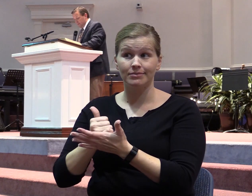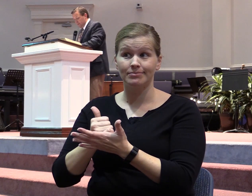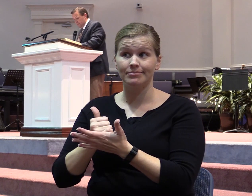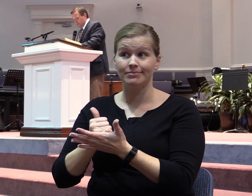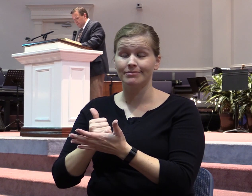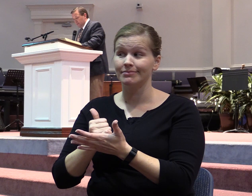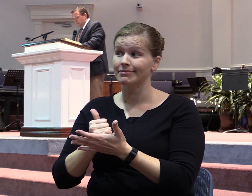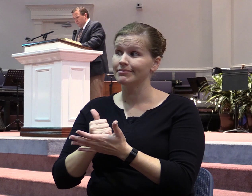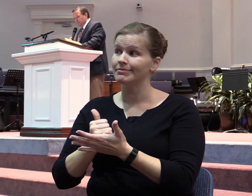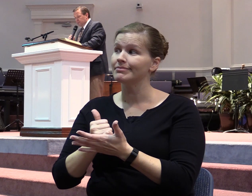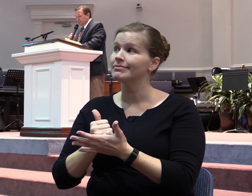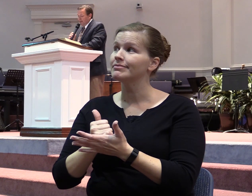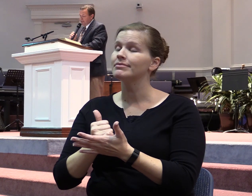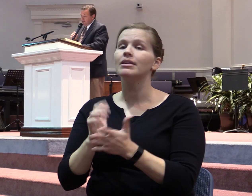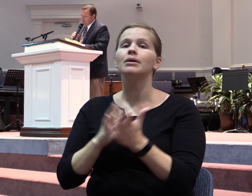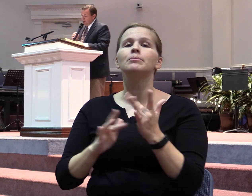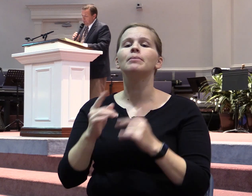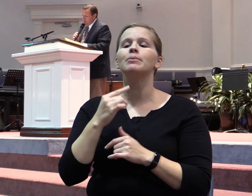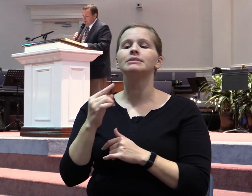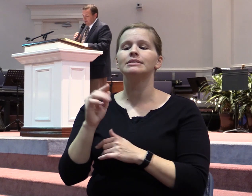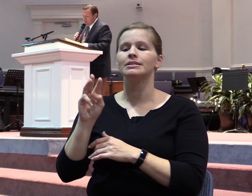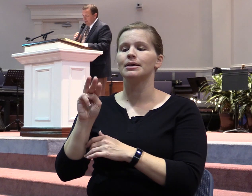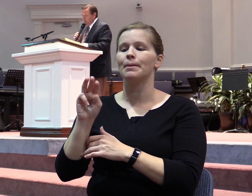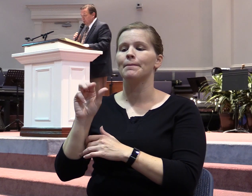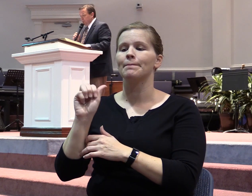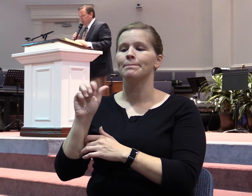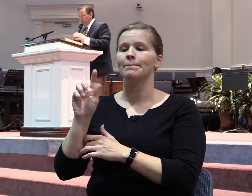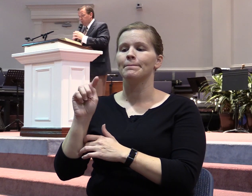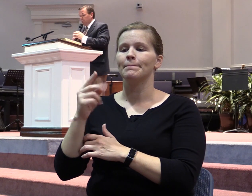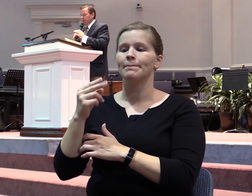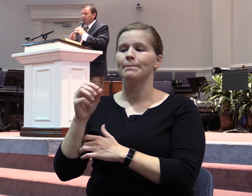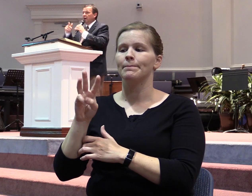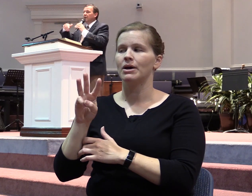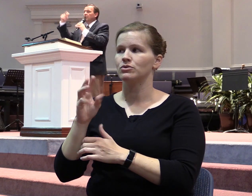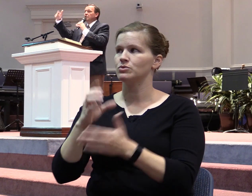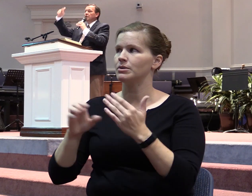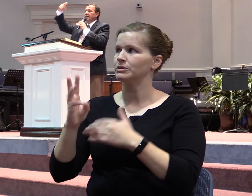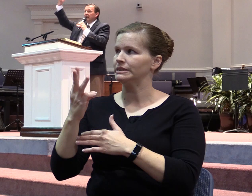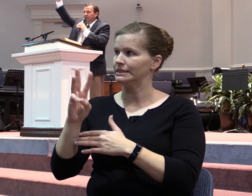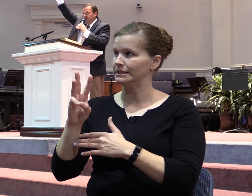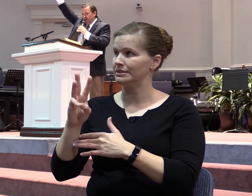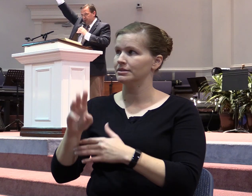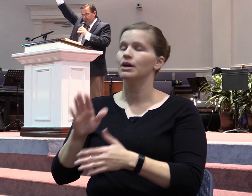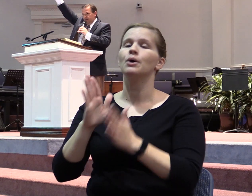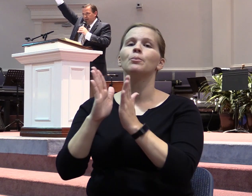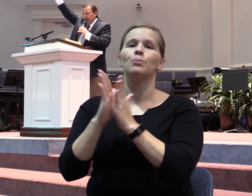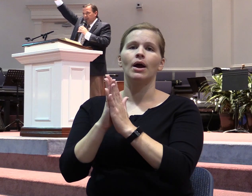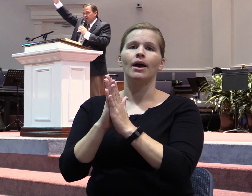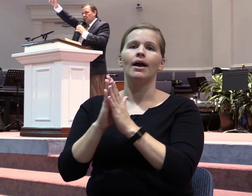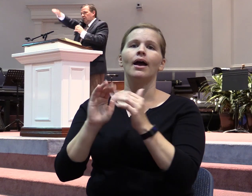anything. The Bible says it like this. Matthew chapter 6, verse 9. After this matter, therefore pray ye, our Father which art in heaven. So we're